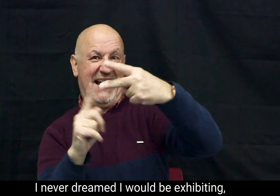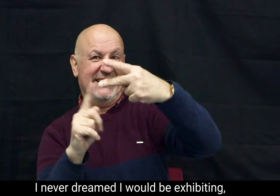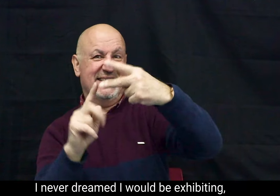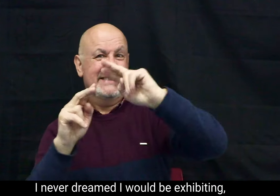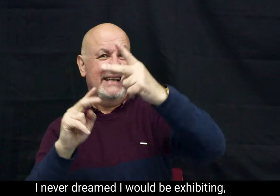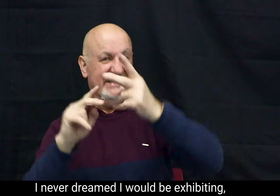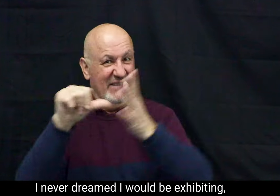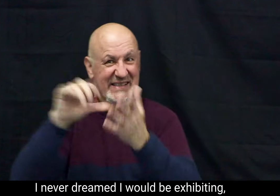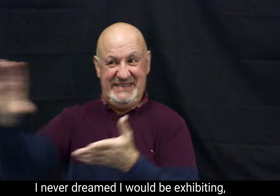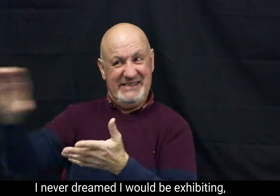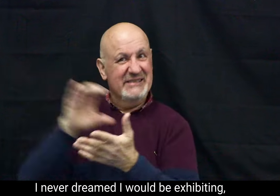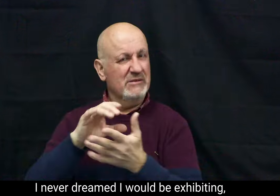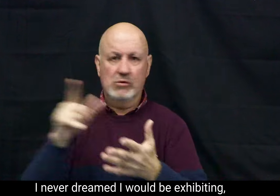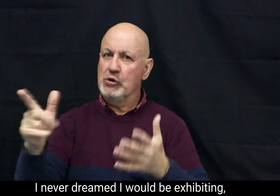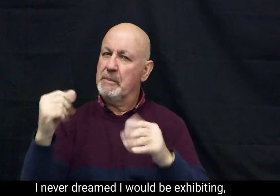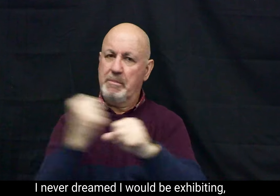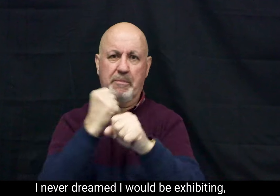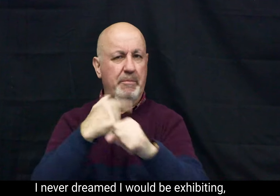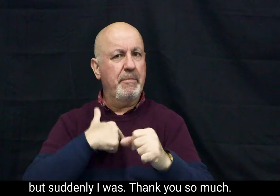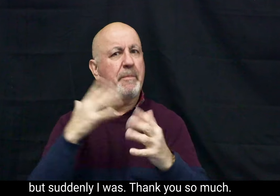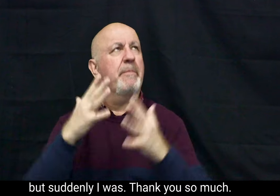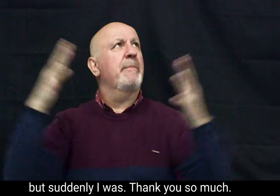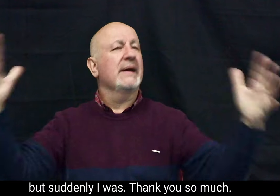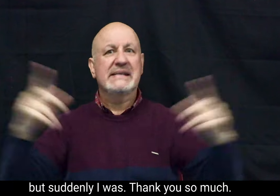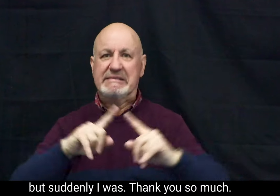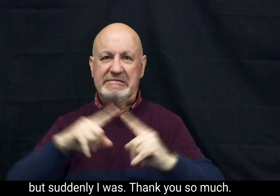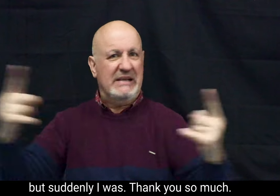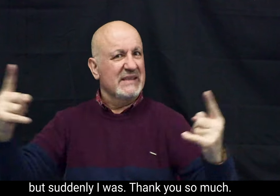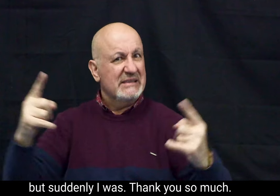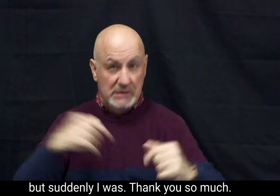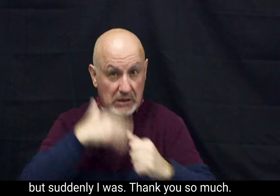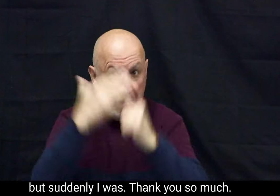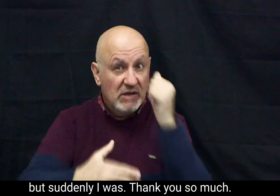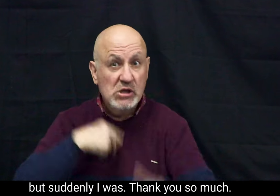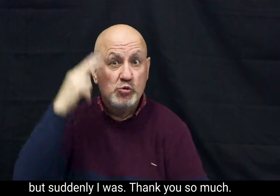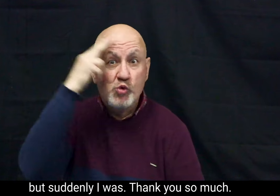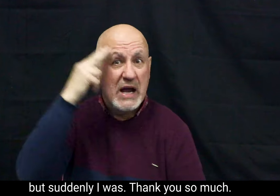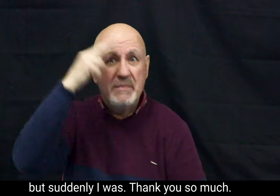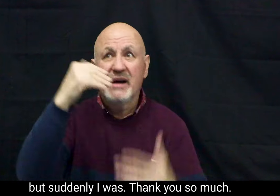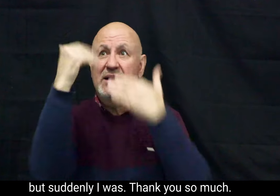I never dreamed I would be exhibiting, but suddenly I was. Thank you so much.